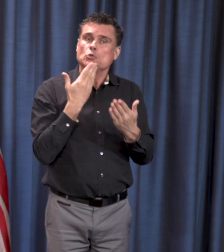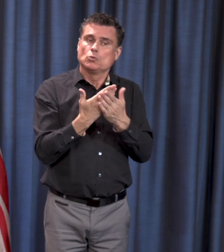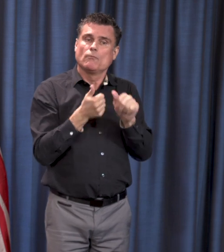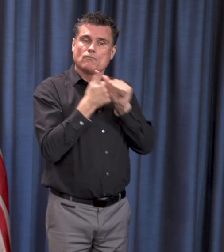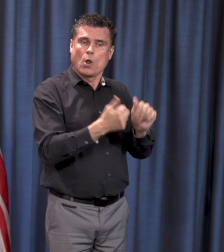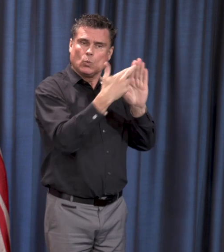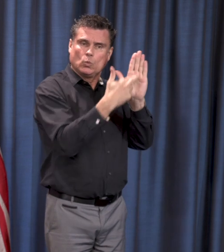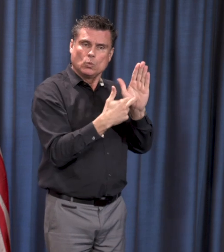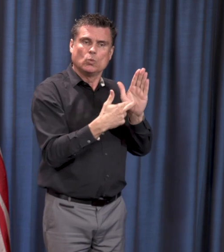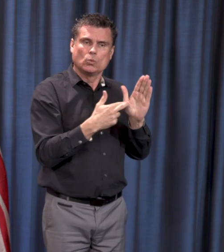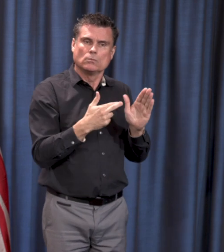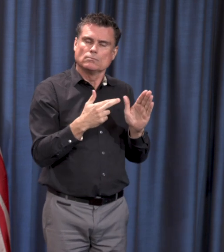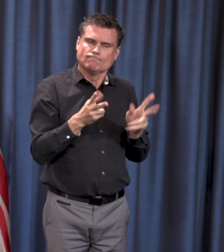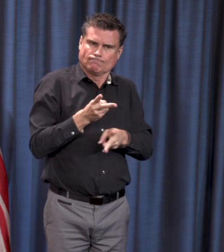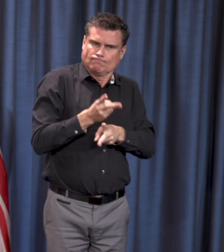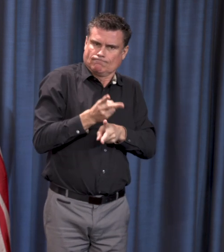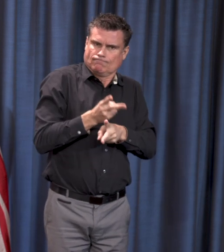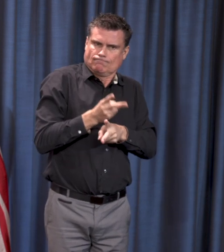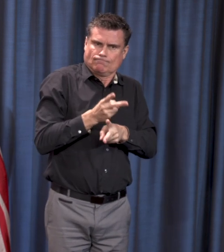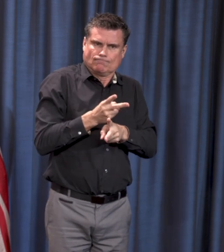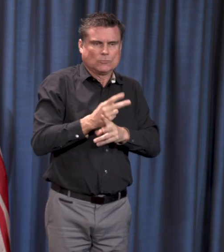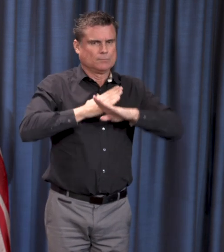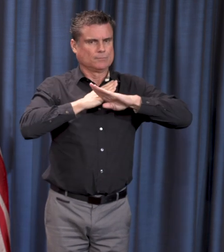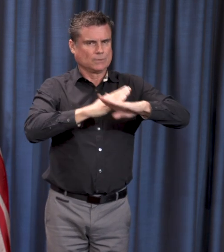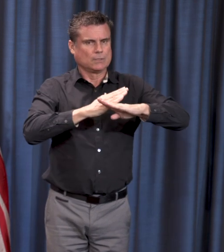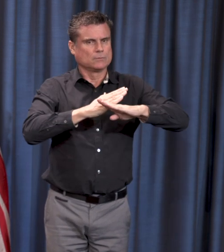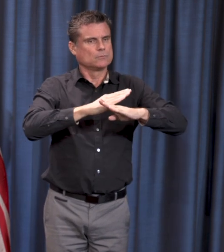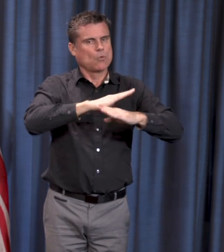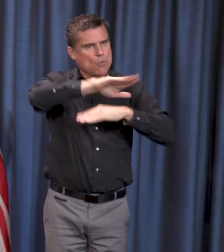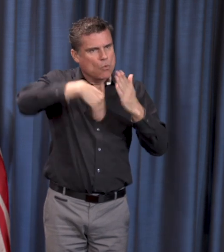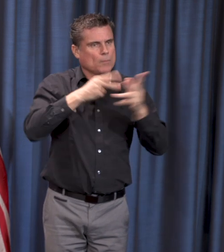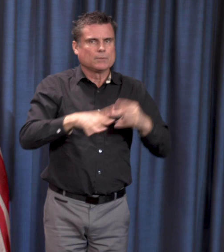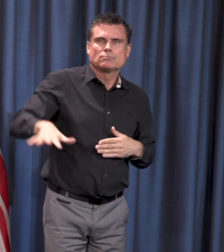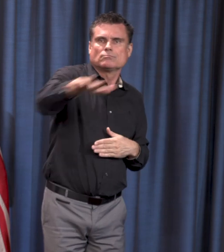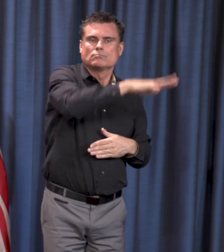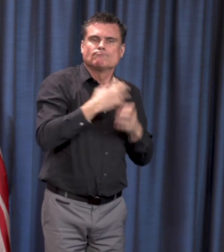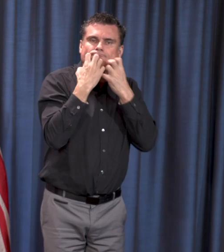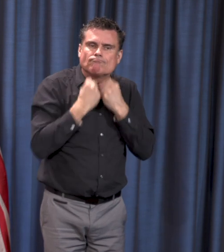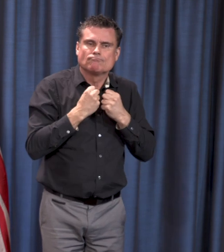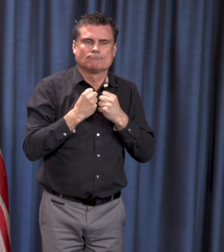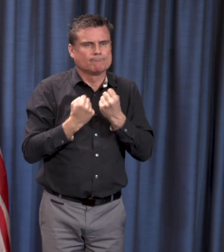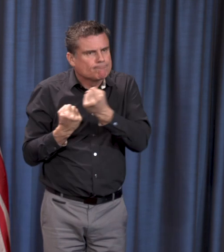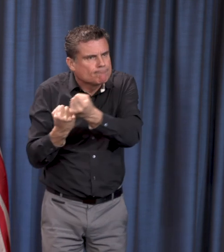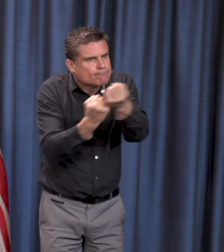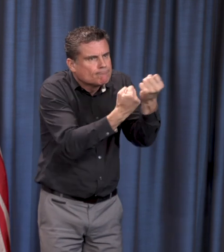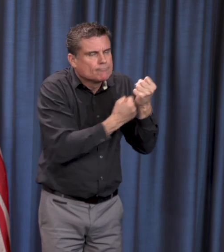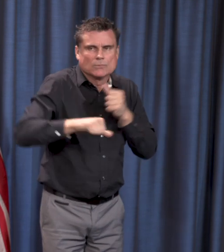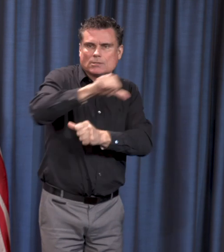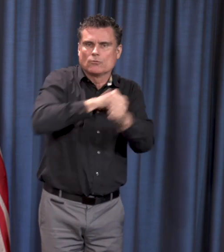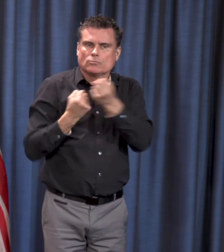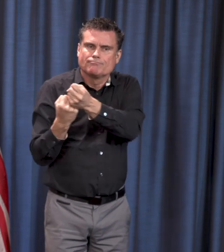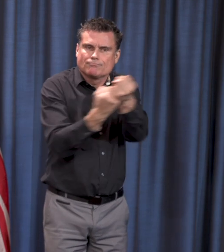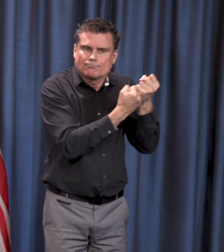to best protect everybody, but continue to be able to support each other and to work on and to ensure we have what we